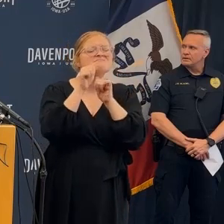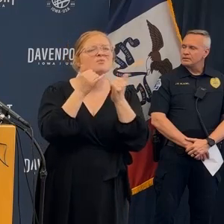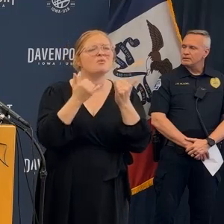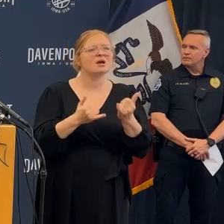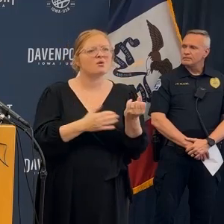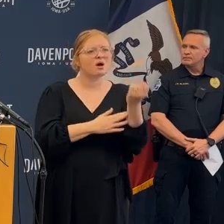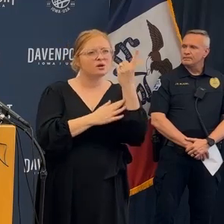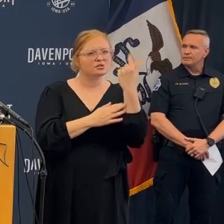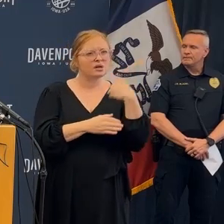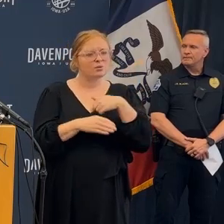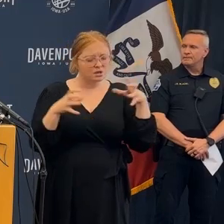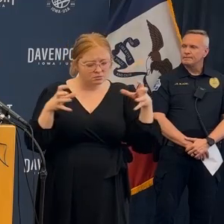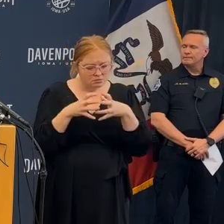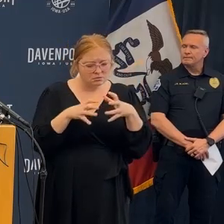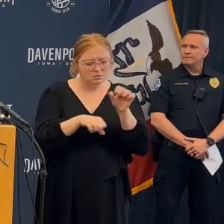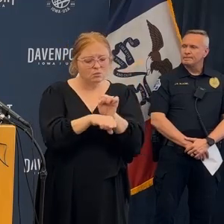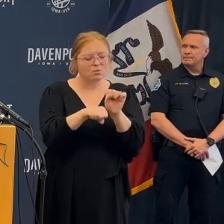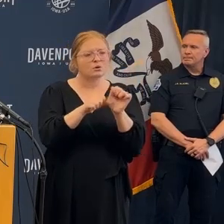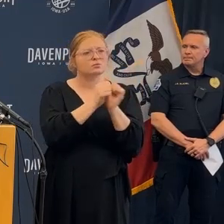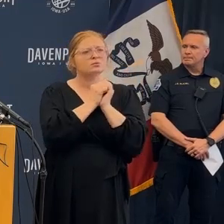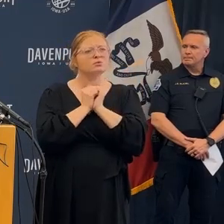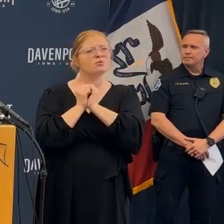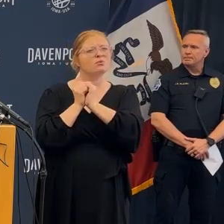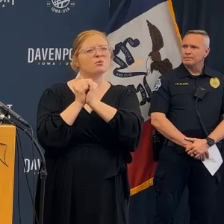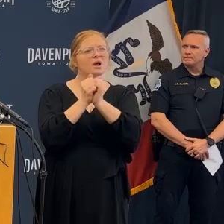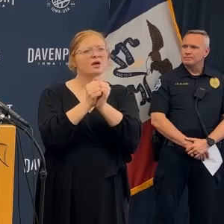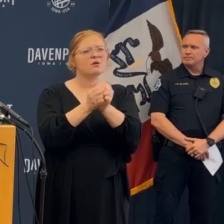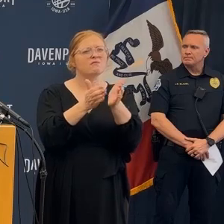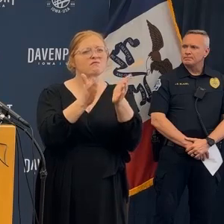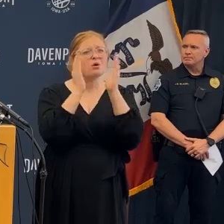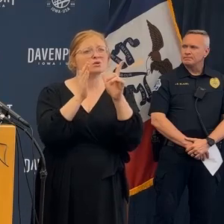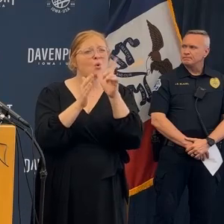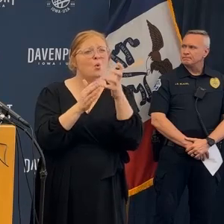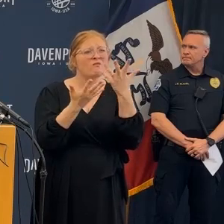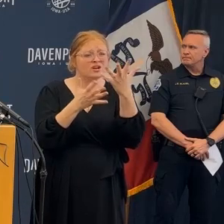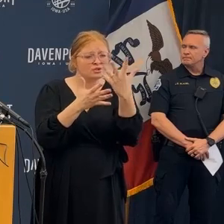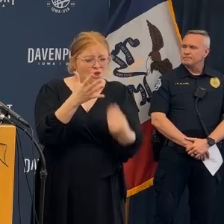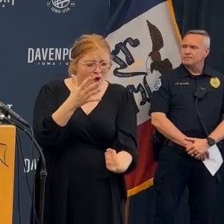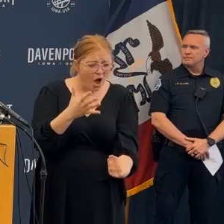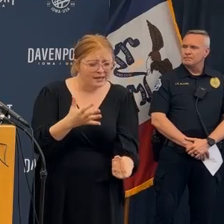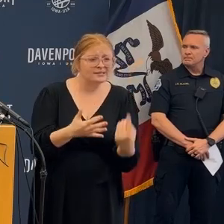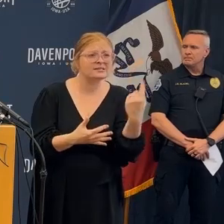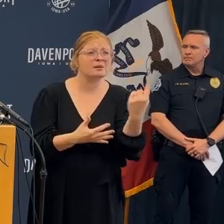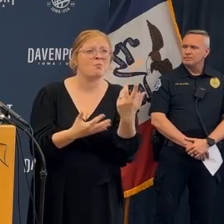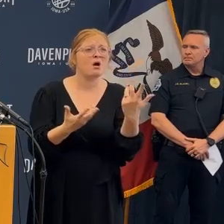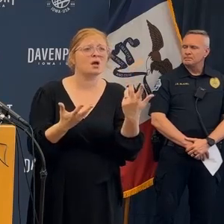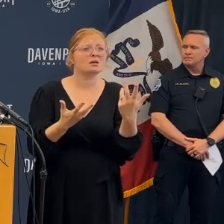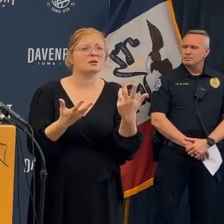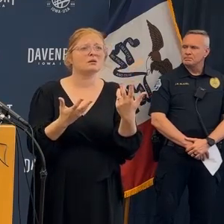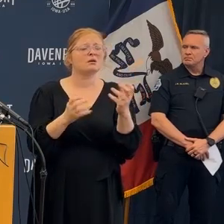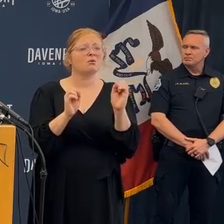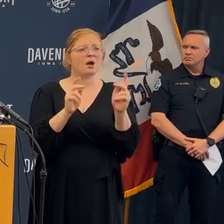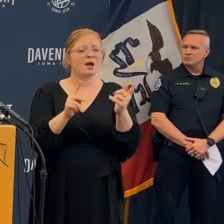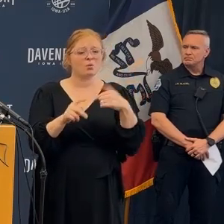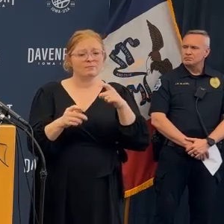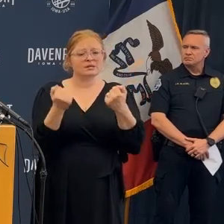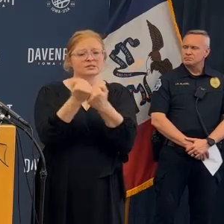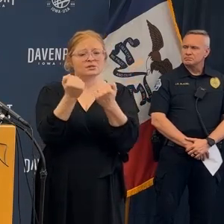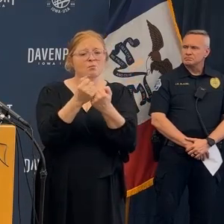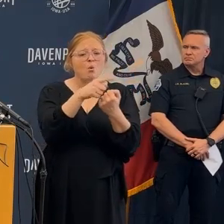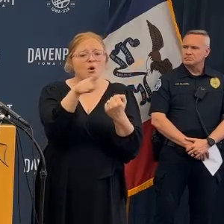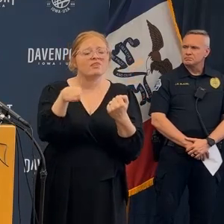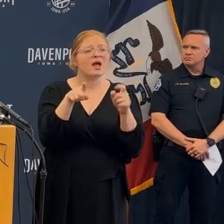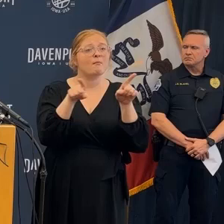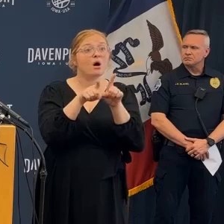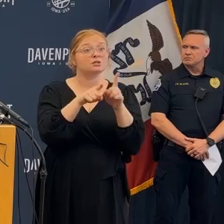last thing this community needs right now. We just need to be pulling together and focusing on who has already lost